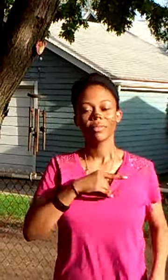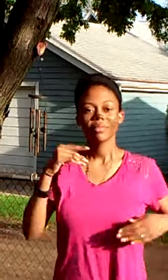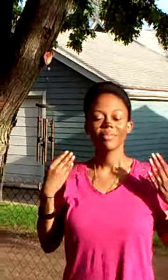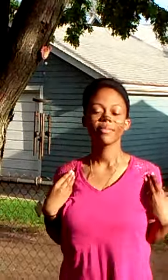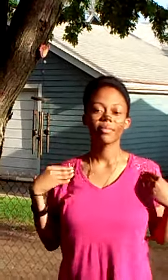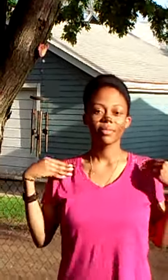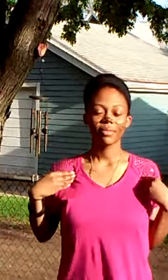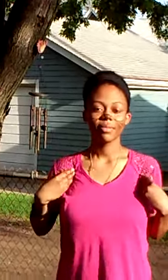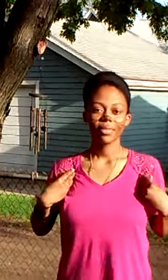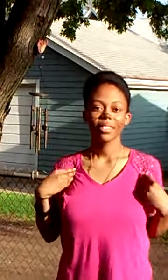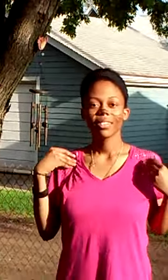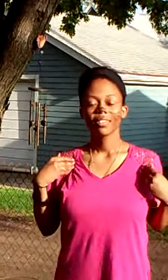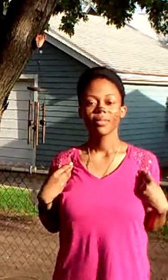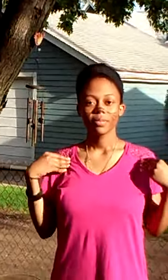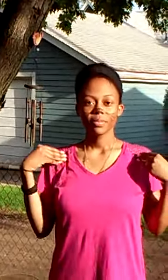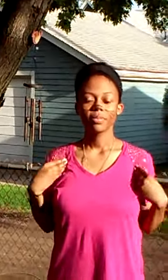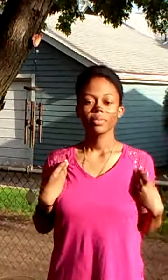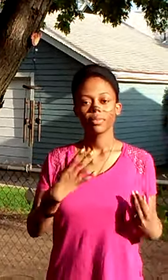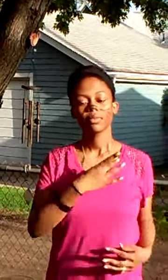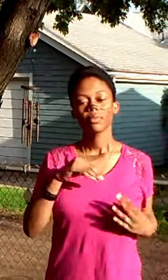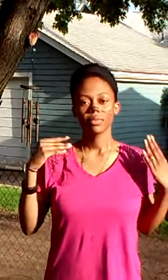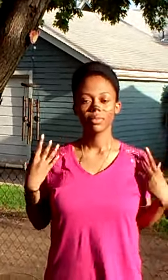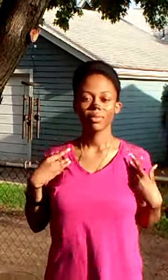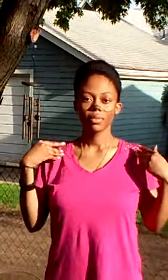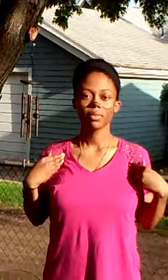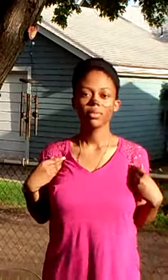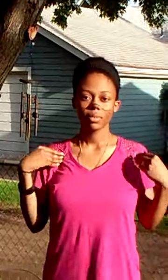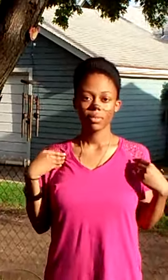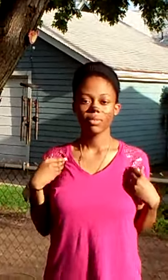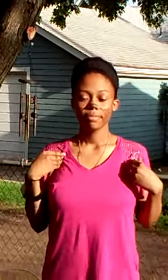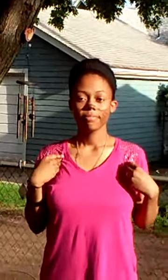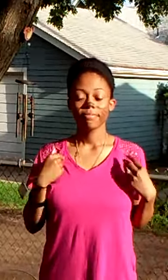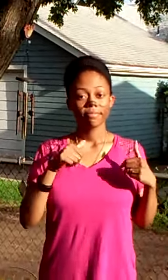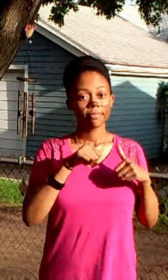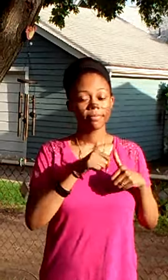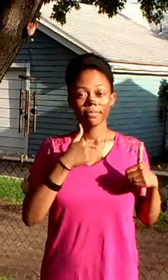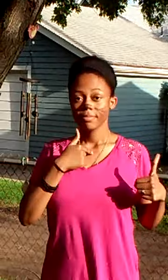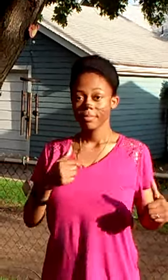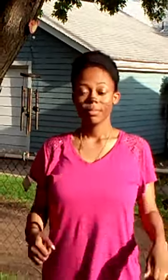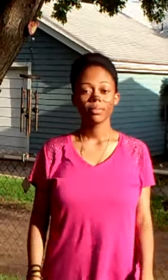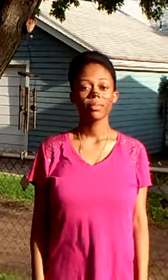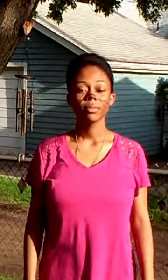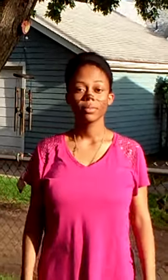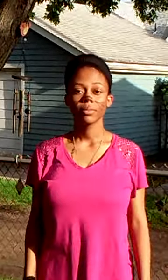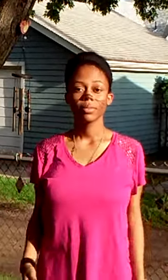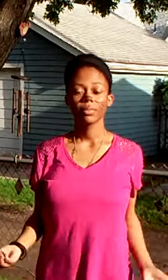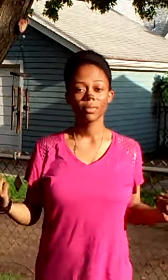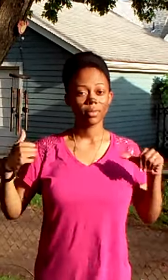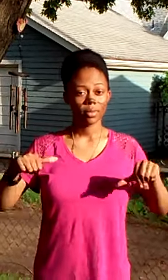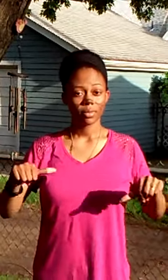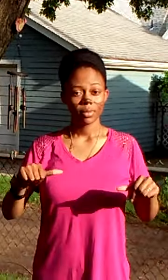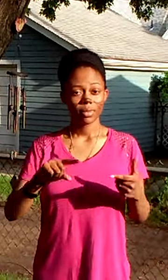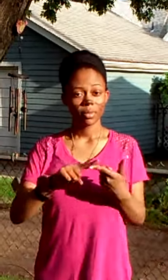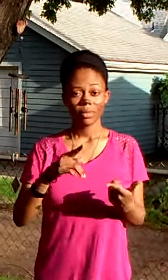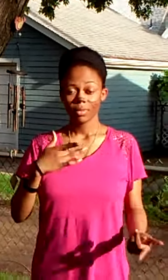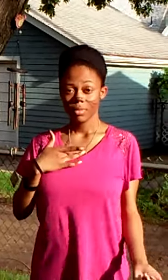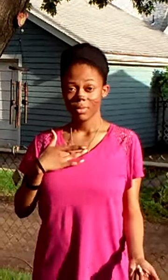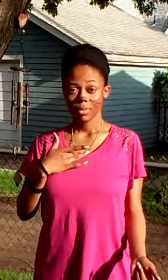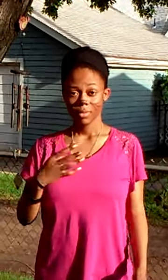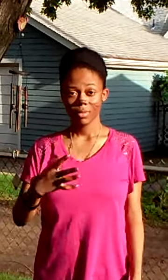like animals, animals, like animals, balls Maybe I'm back, I should watch you try to do to me